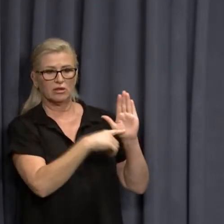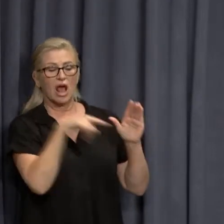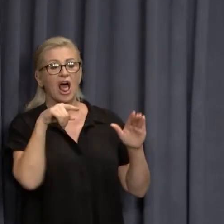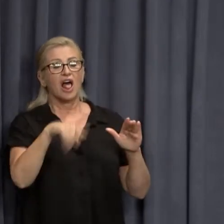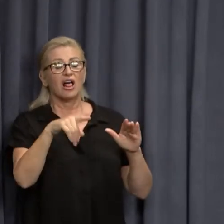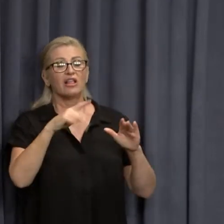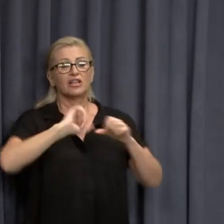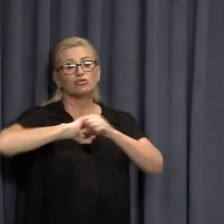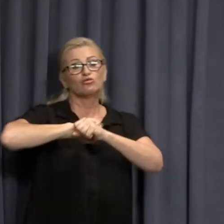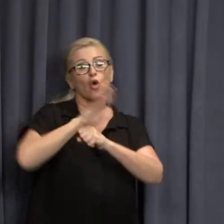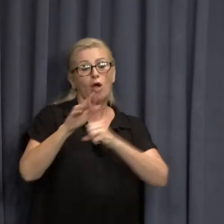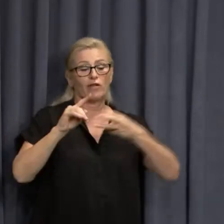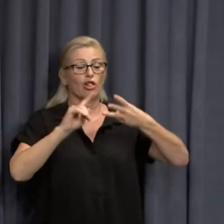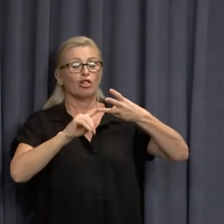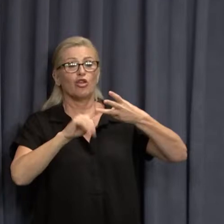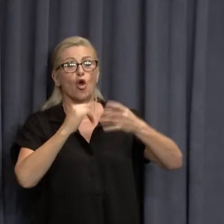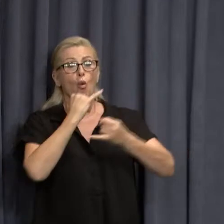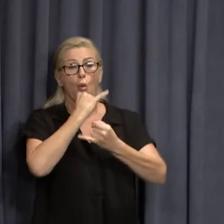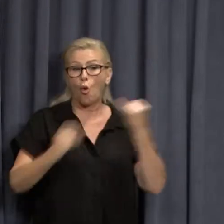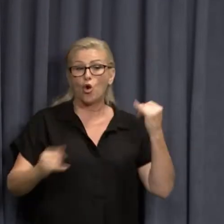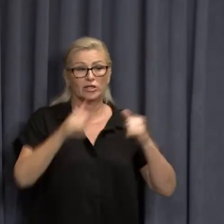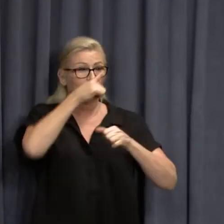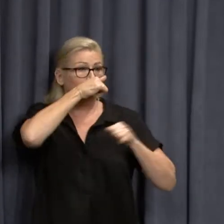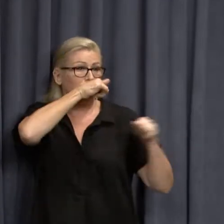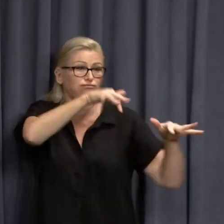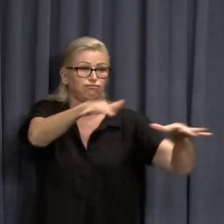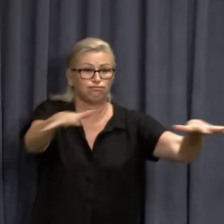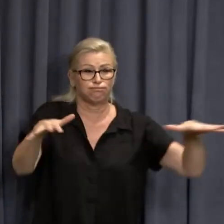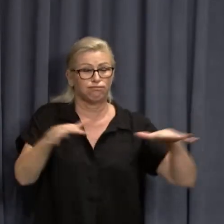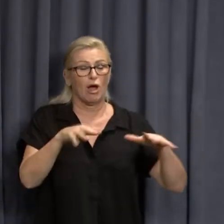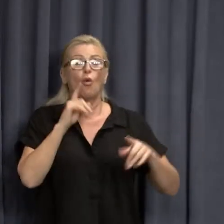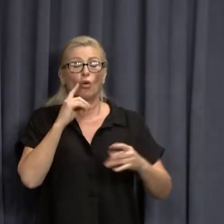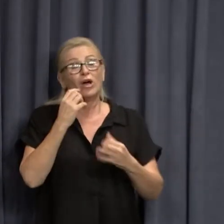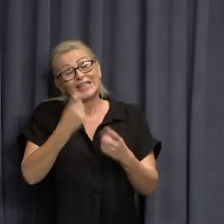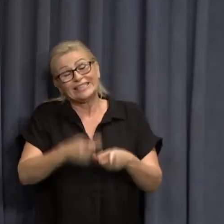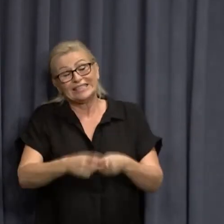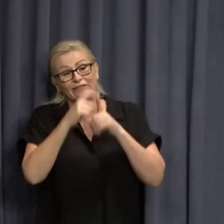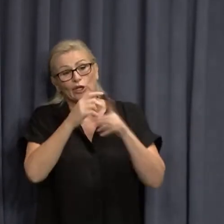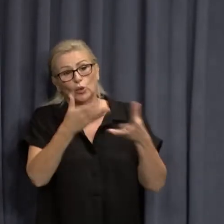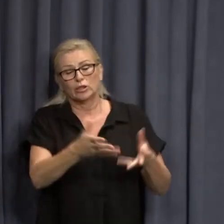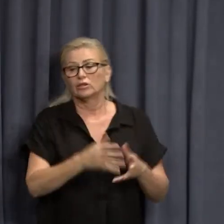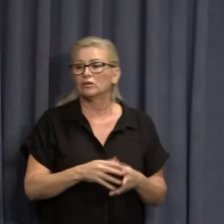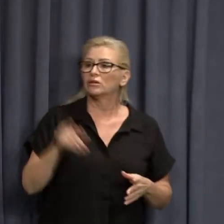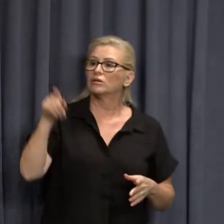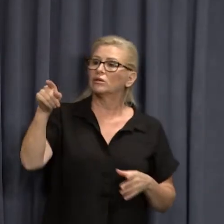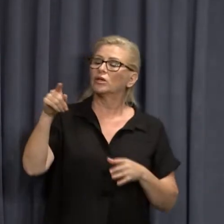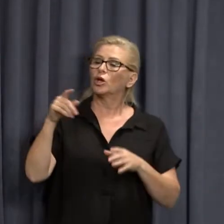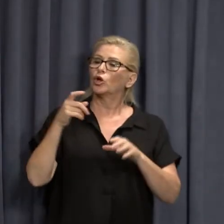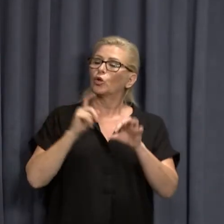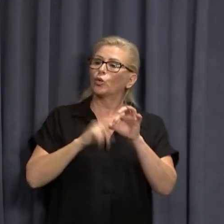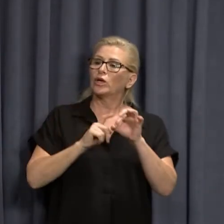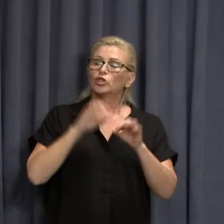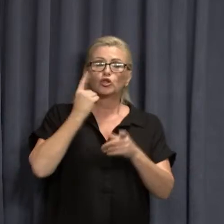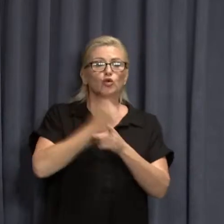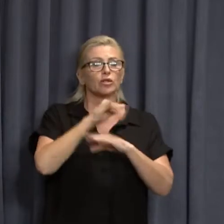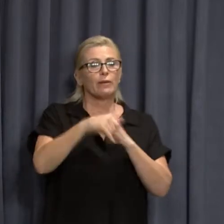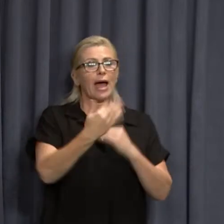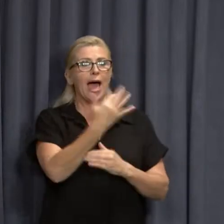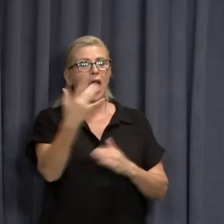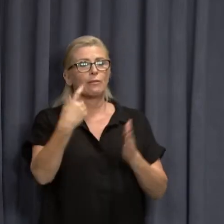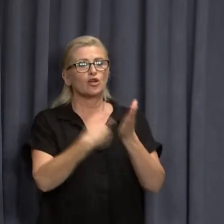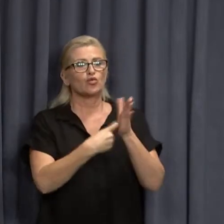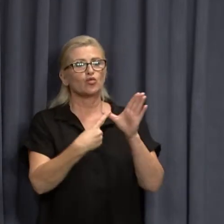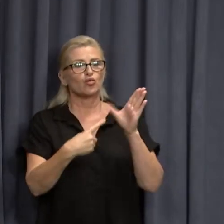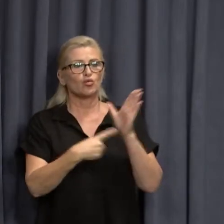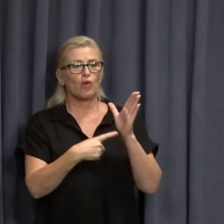variant. It's far more transmissible. It'll be far more difficult to do that. You've spoken about the number of rats on order. What's kind of